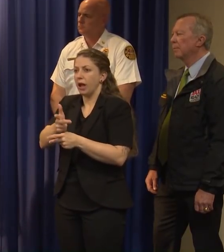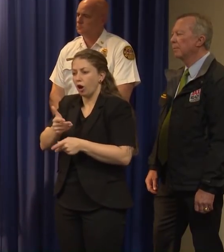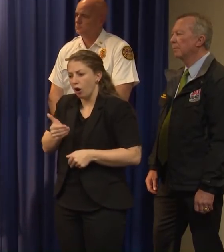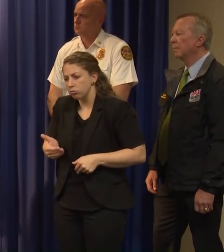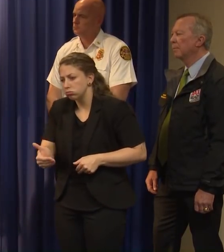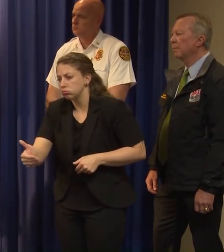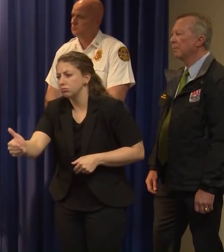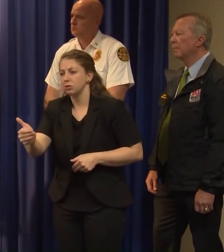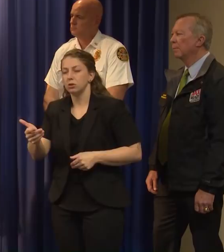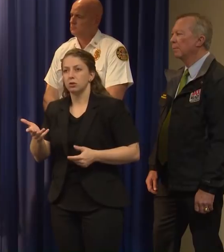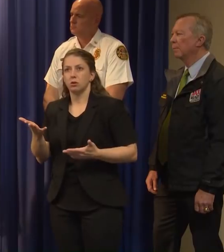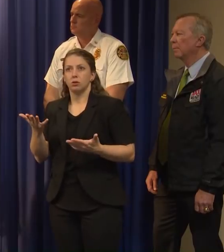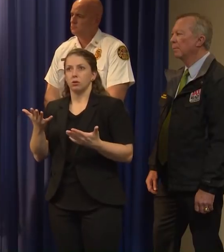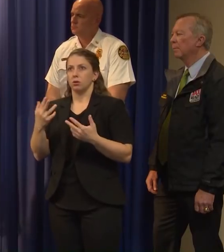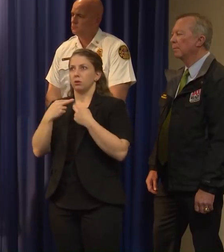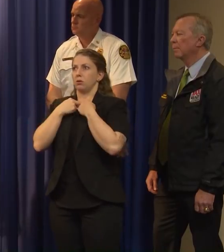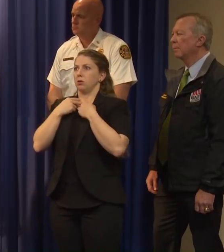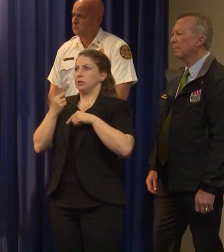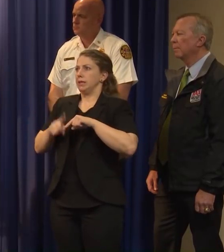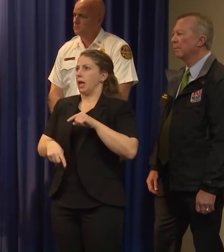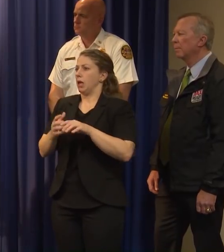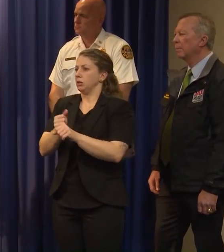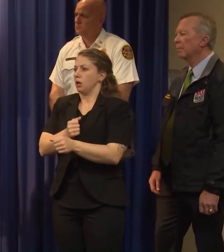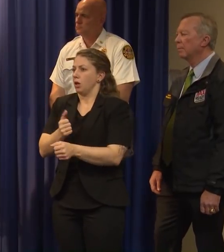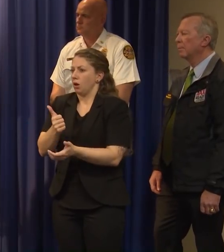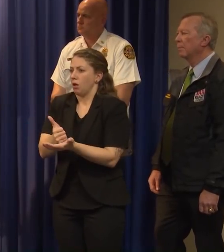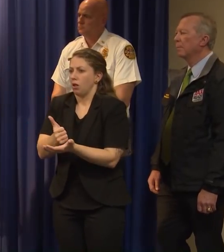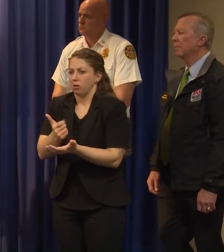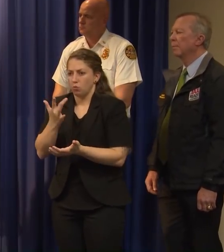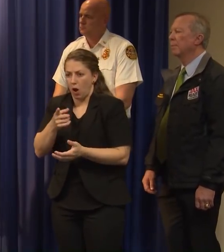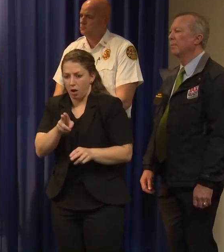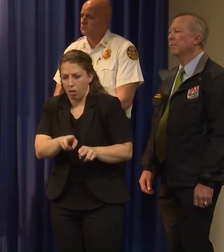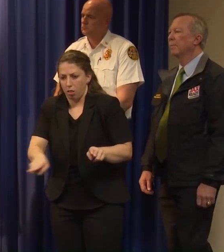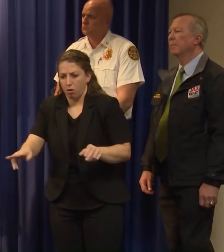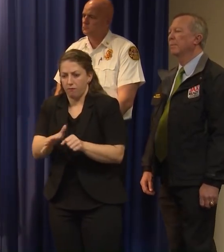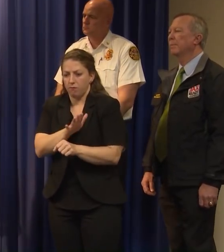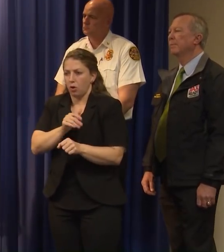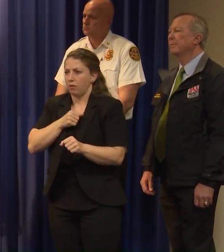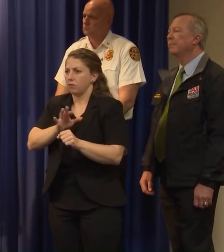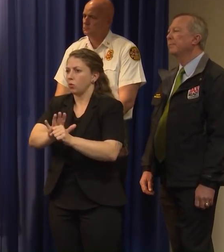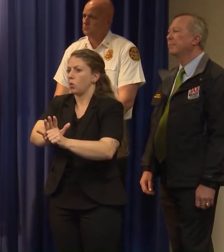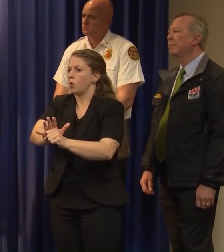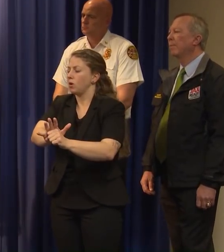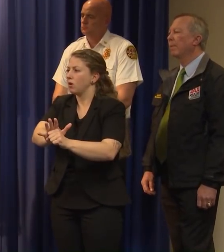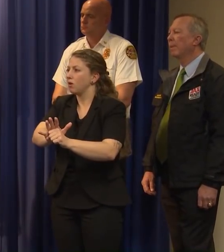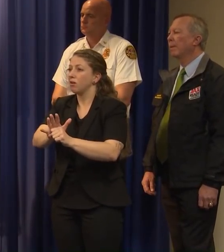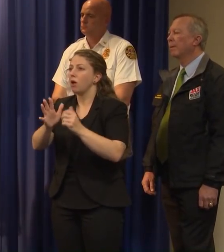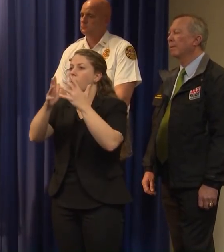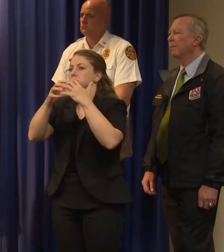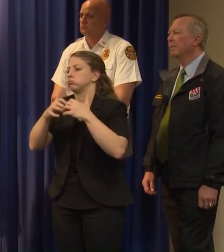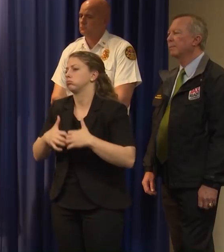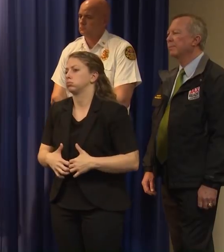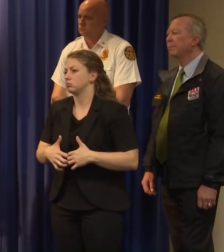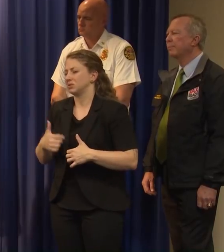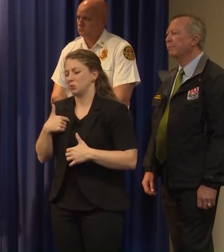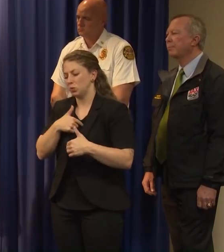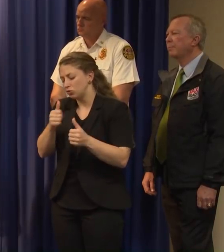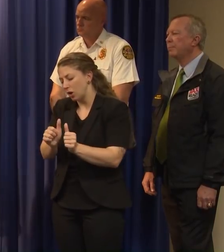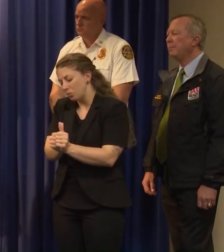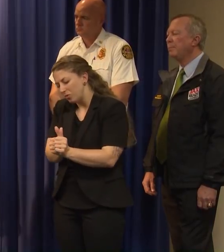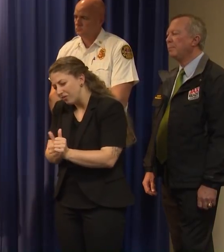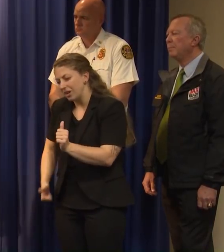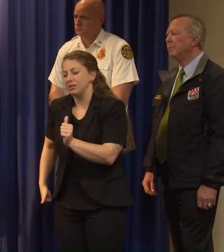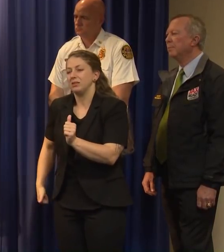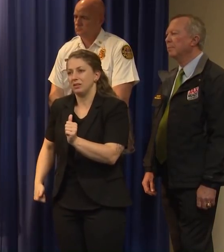entire system begins to fall apart and the entire population begins to fall apart. This is what we're trying to prevent here. And for people to suggest that